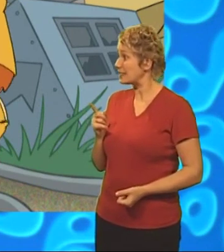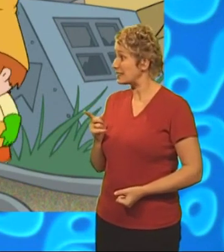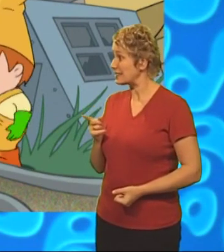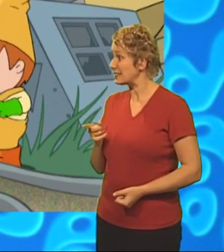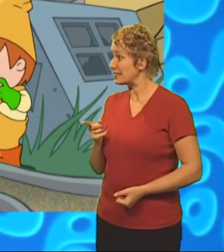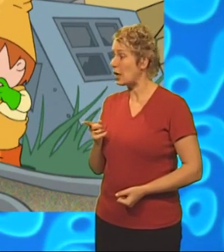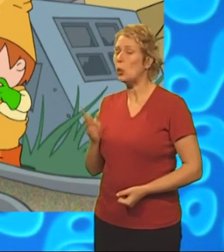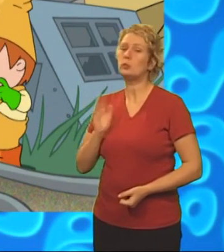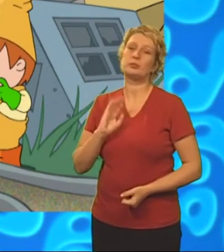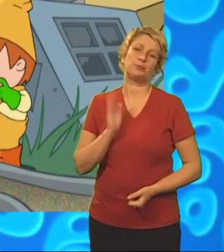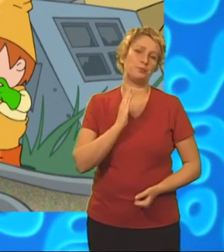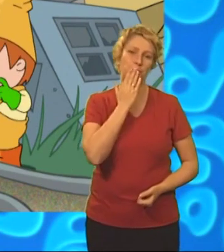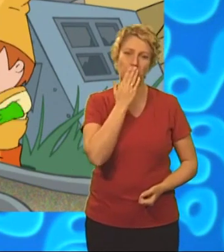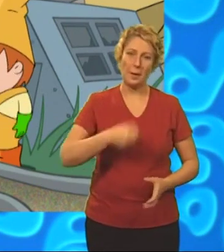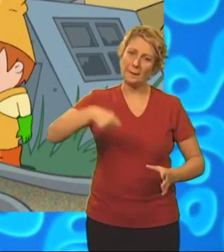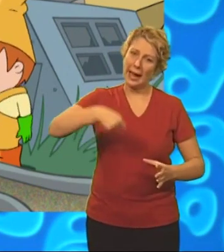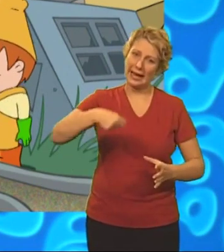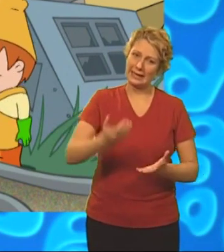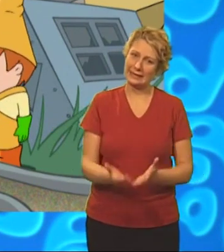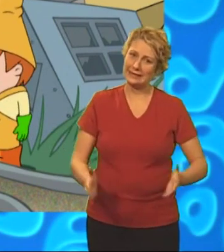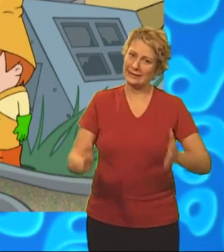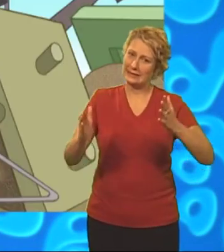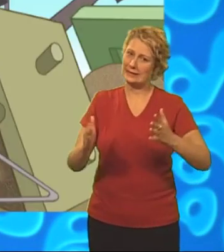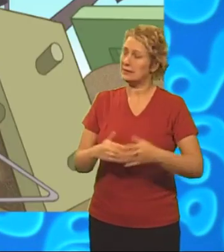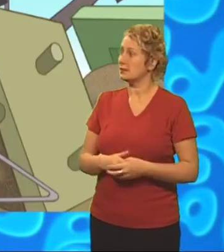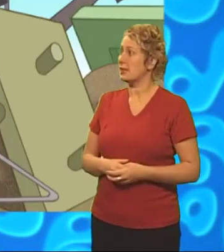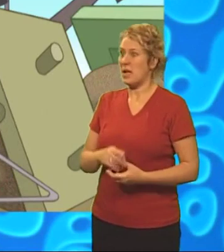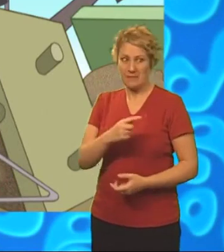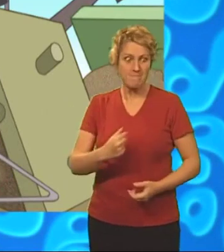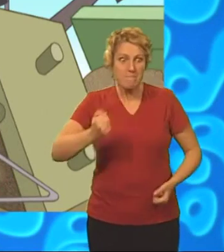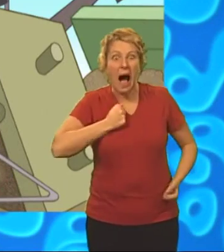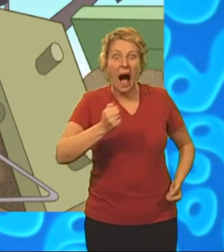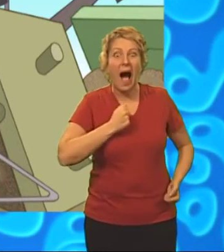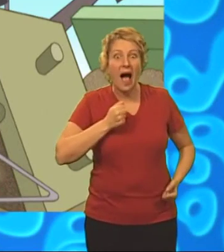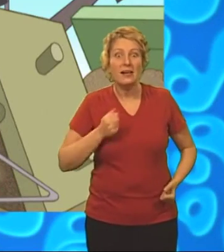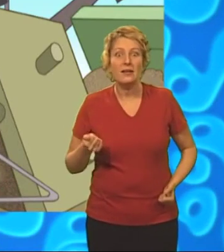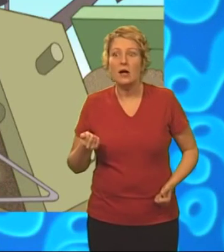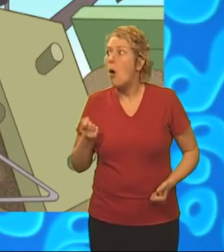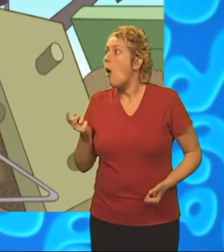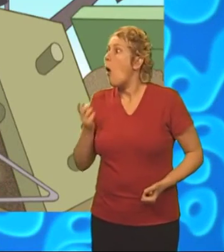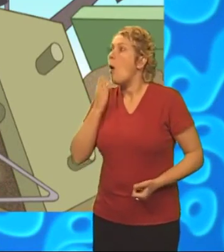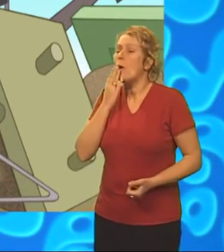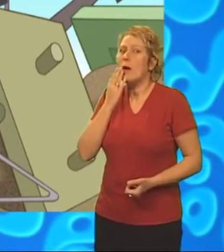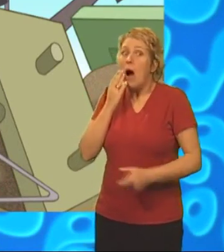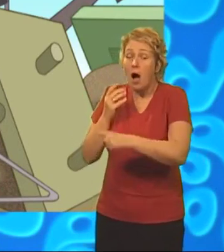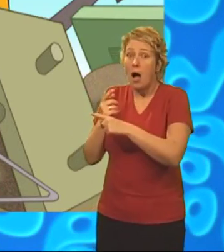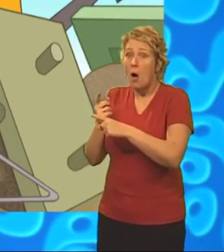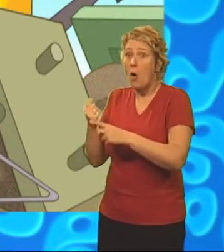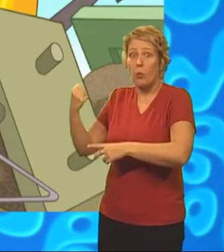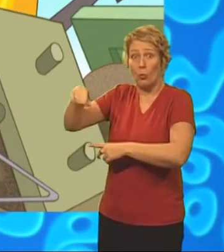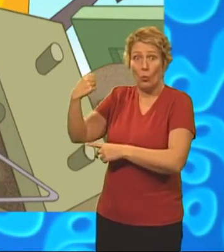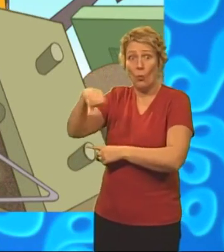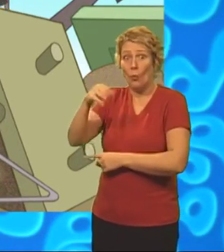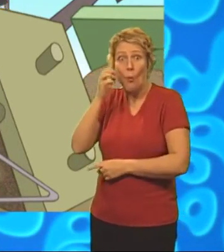Whoops. Oh, no, it isn't. It's a bucket. My bucket. I... Oh, a